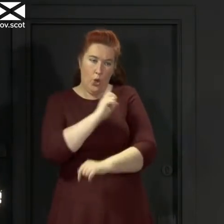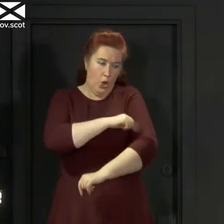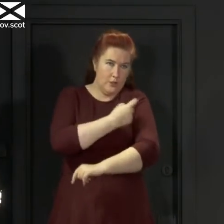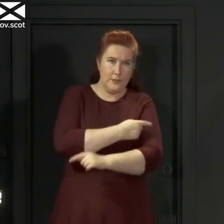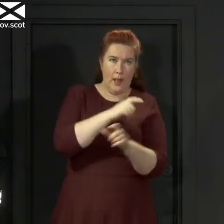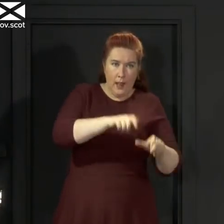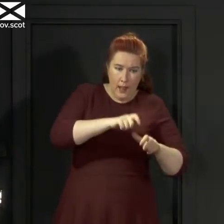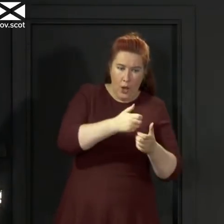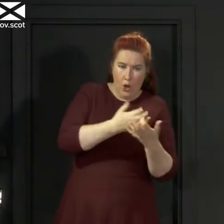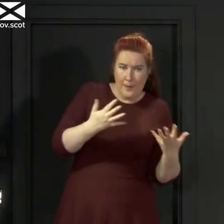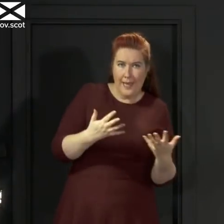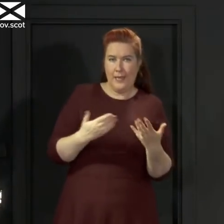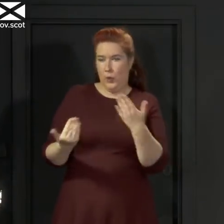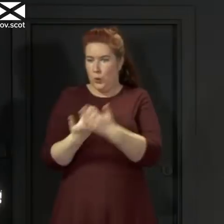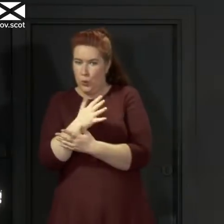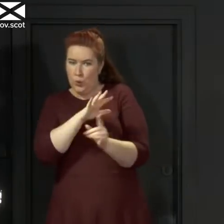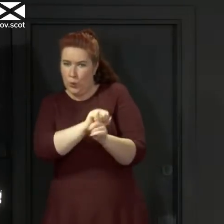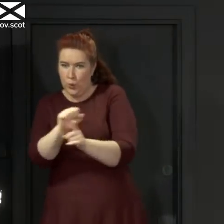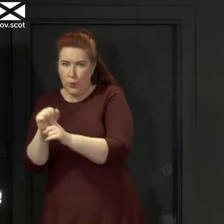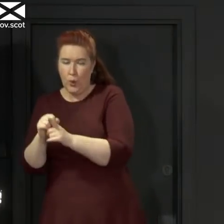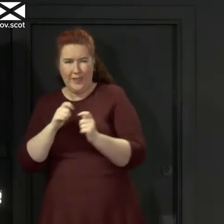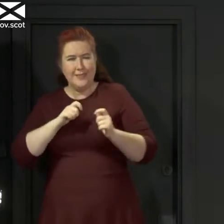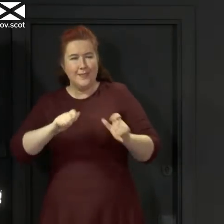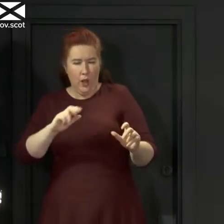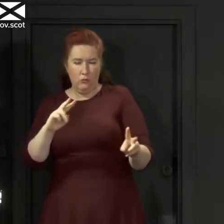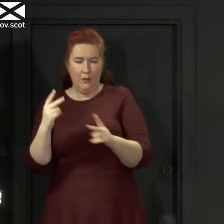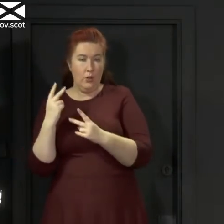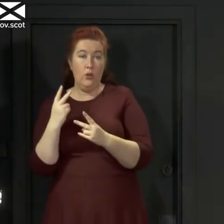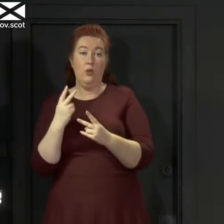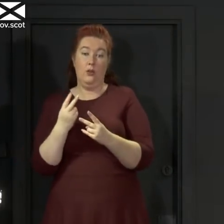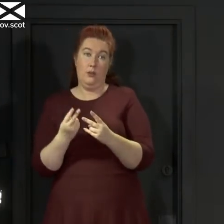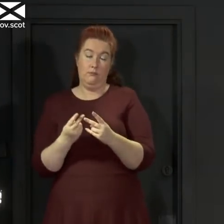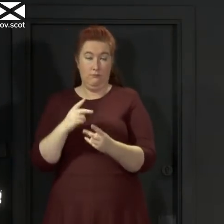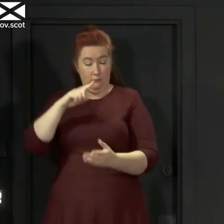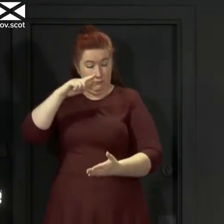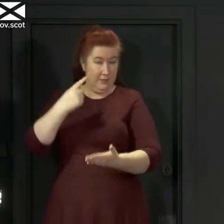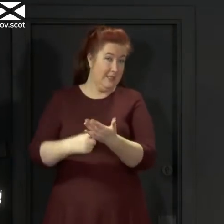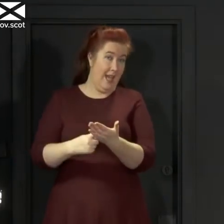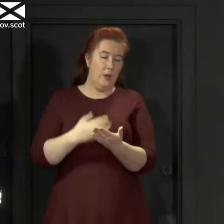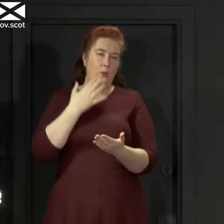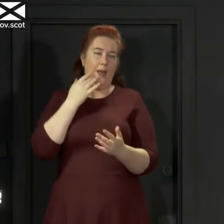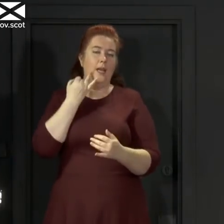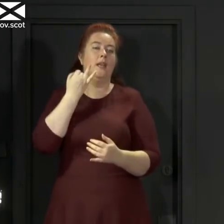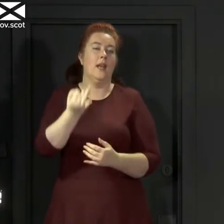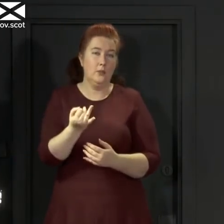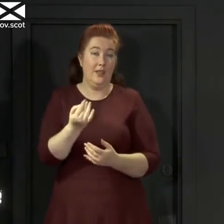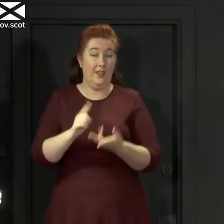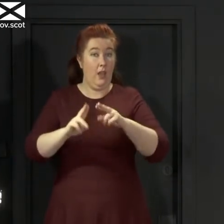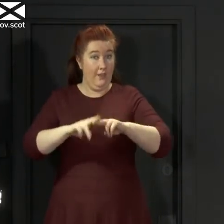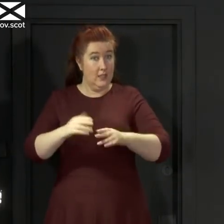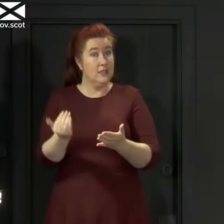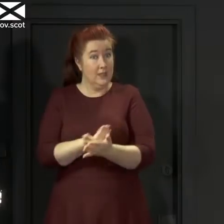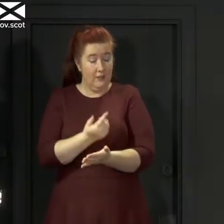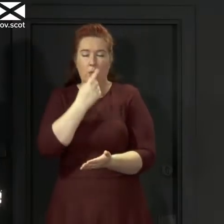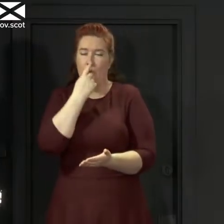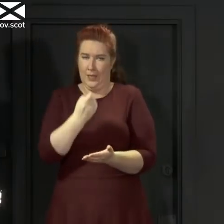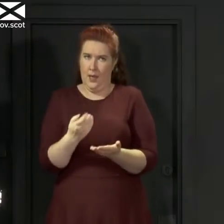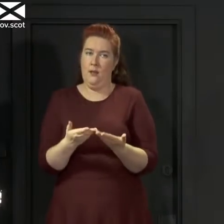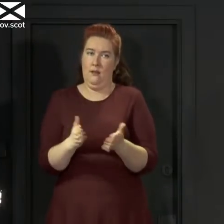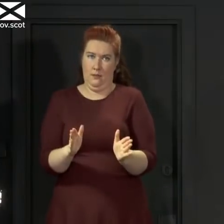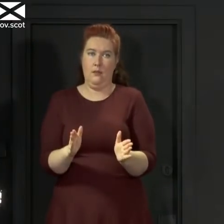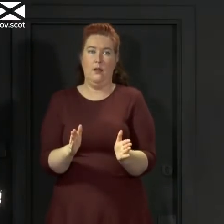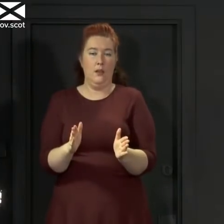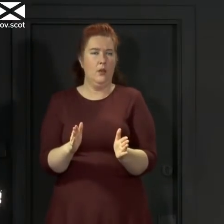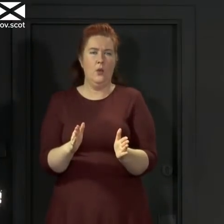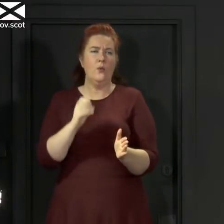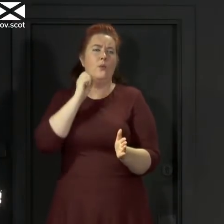other things. And our final decisions on this will not be taken until next week. If there are steps we can take, then we will. We cannot leave